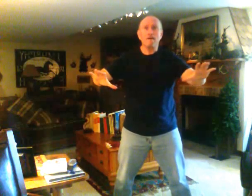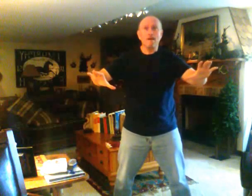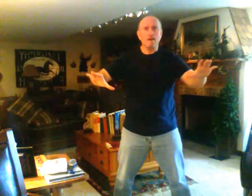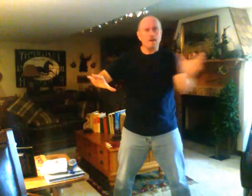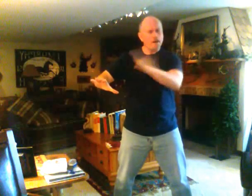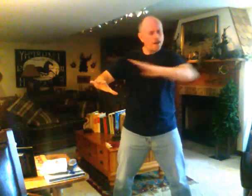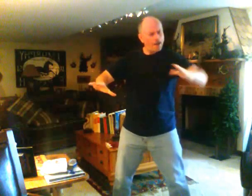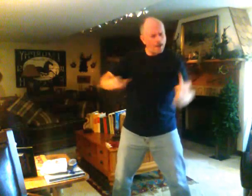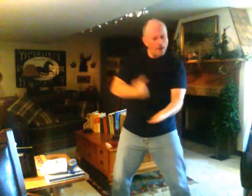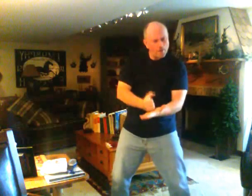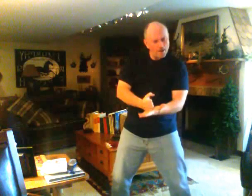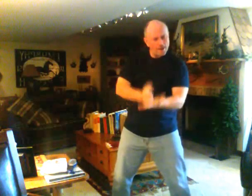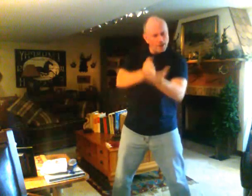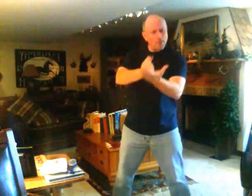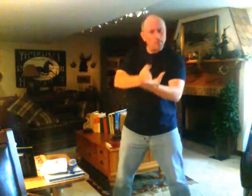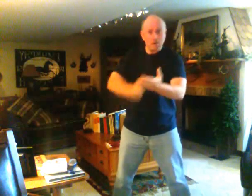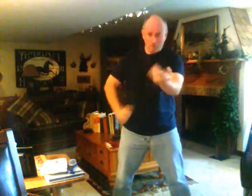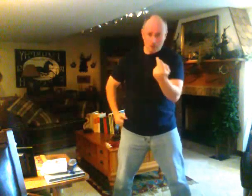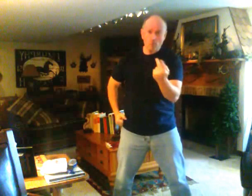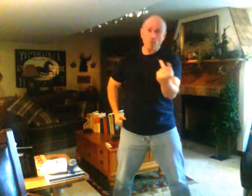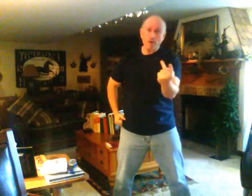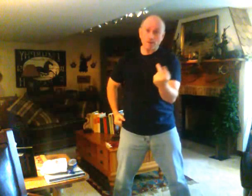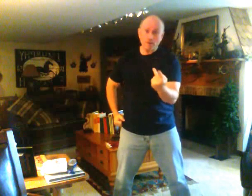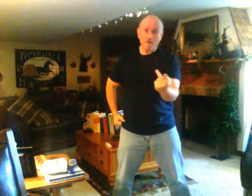and we help them in return,